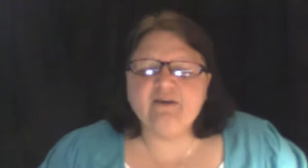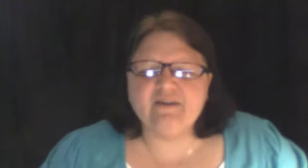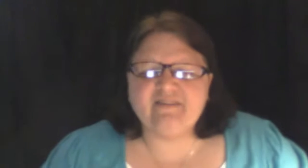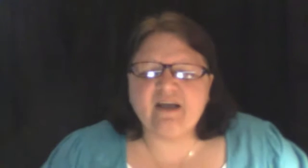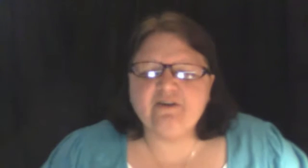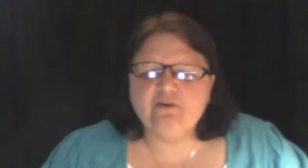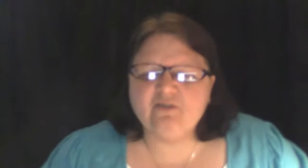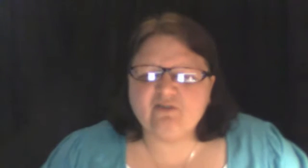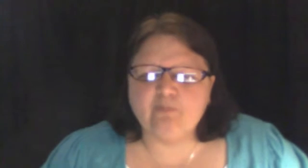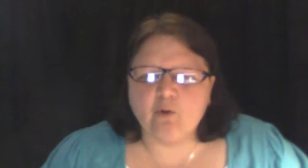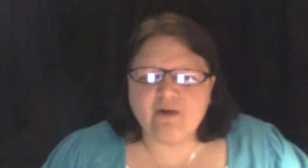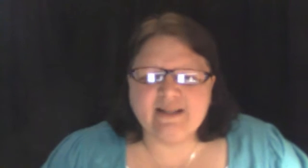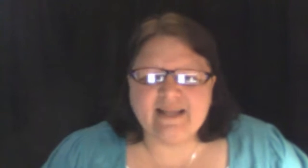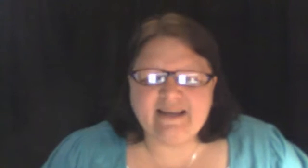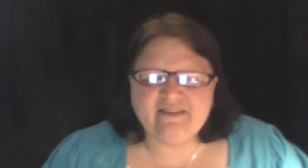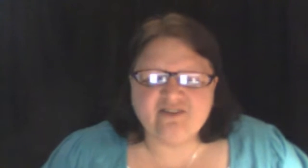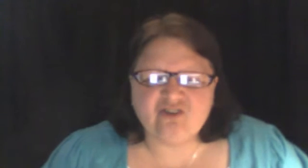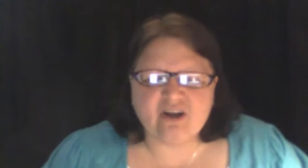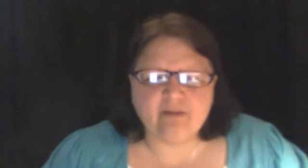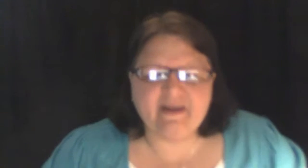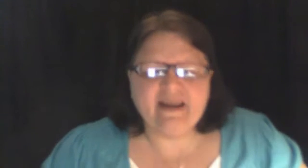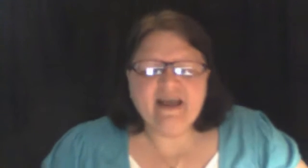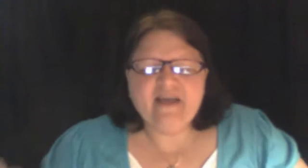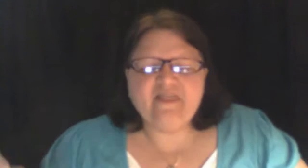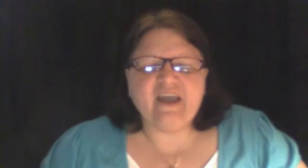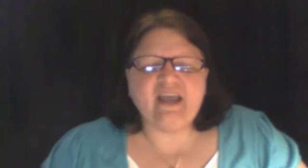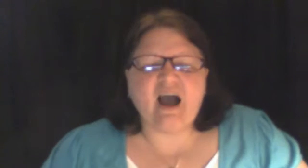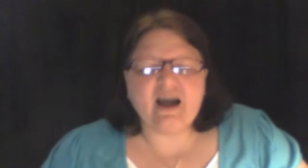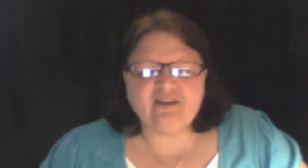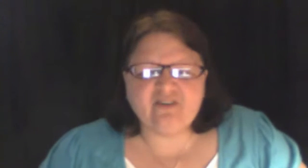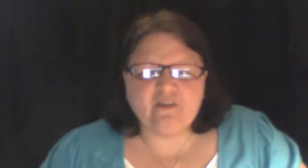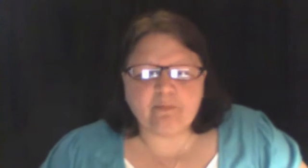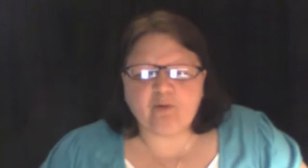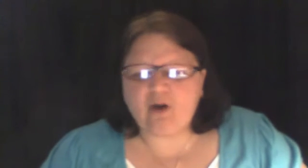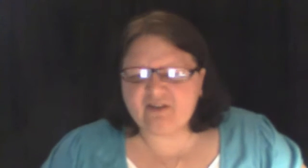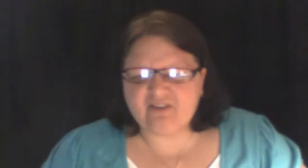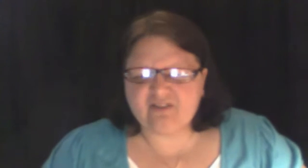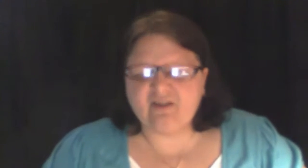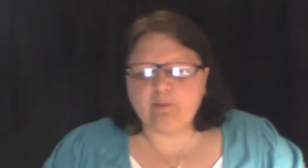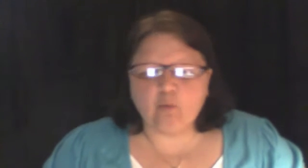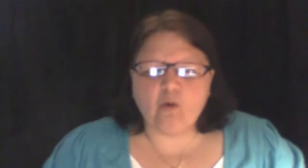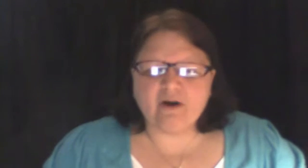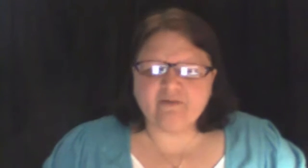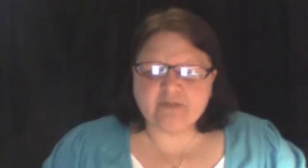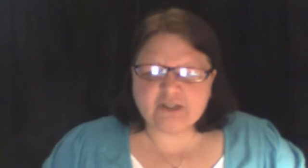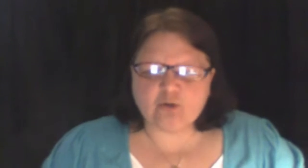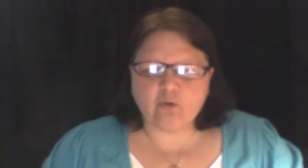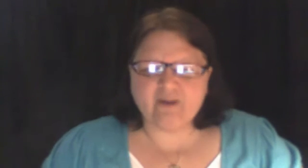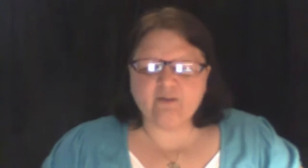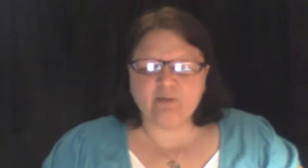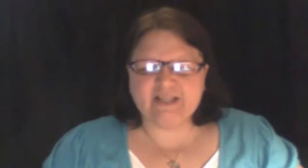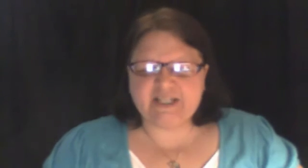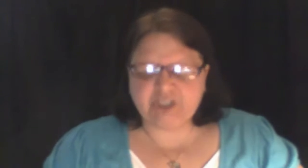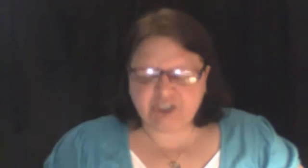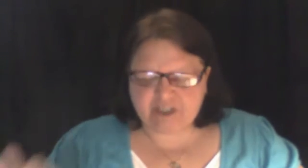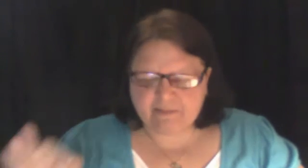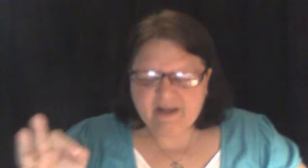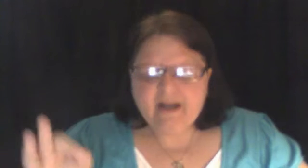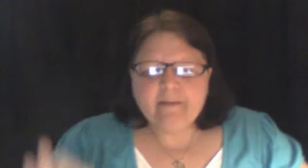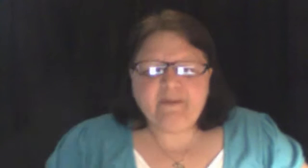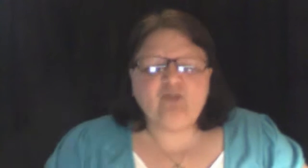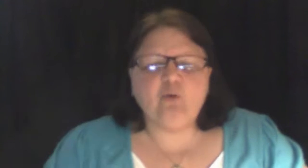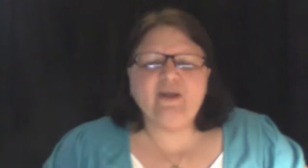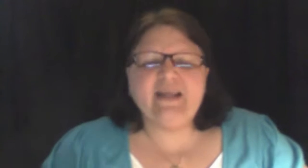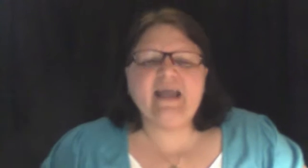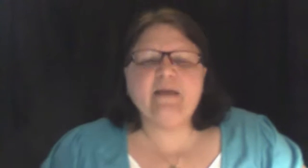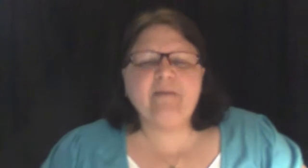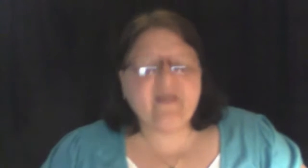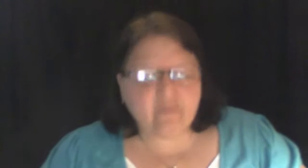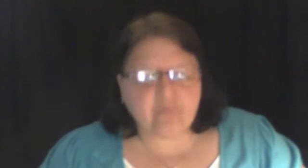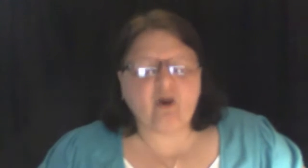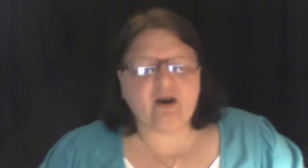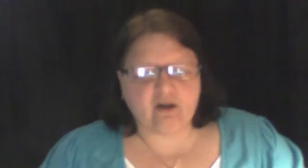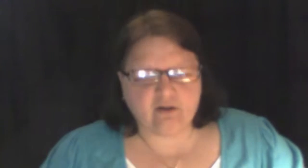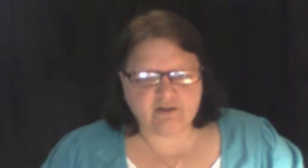here to tell you this morning, ladies and gentlemen, that God is in the process, number one, of restoring the relationship between him and the prodigals.